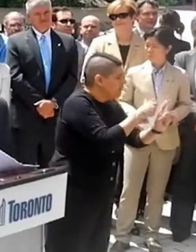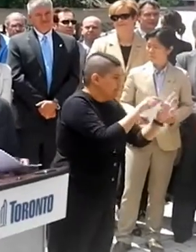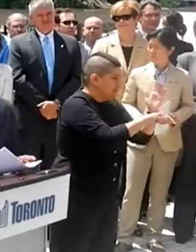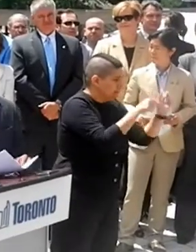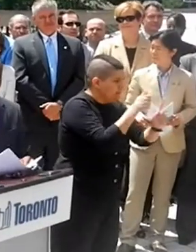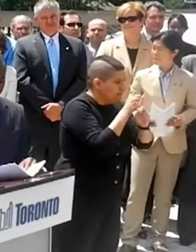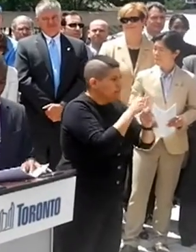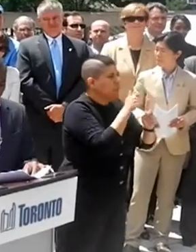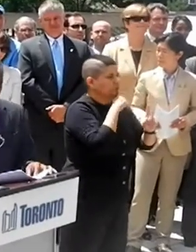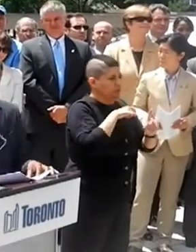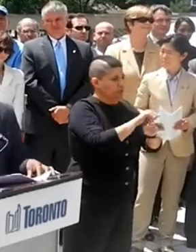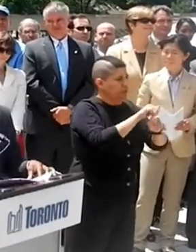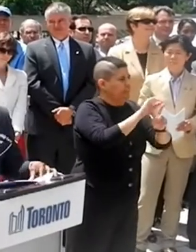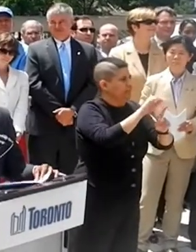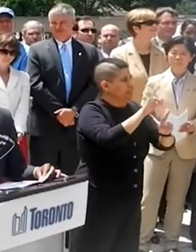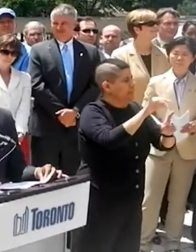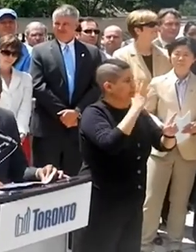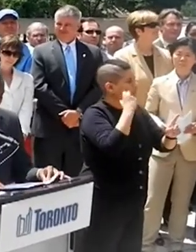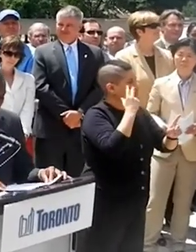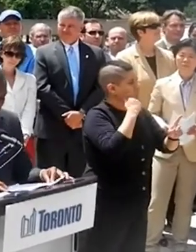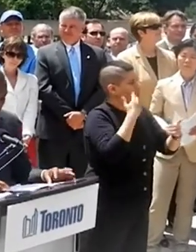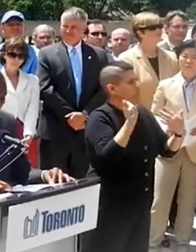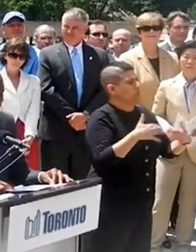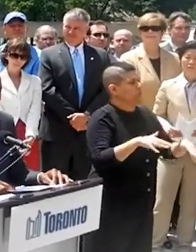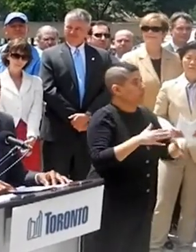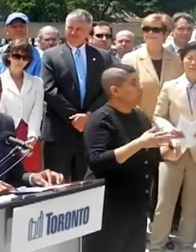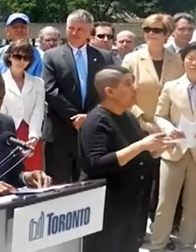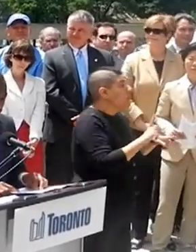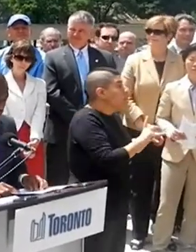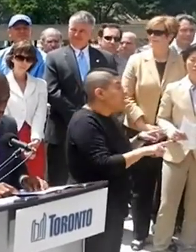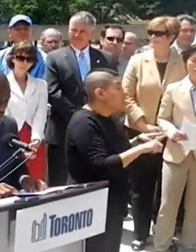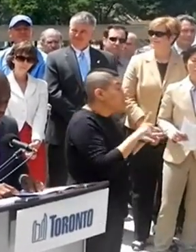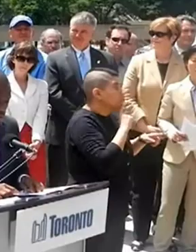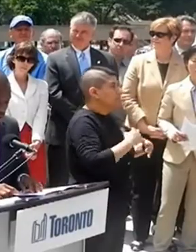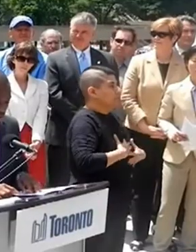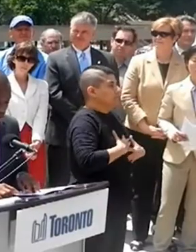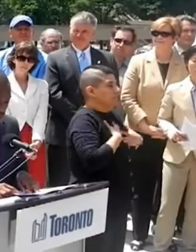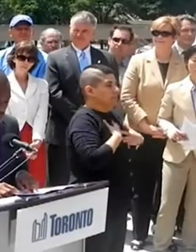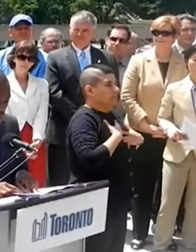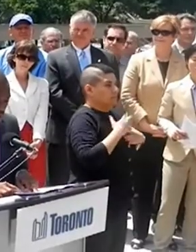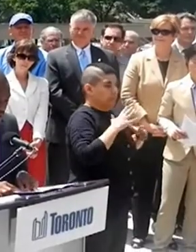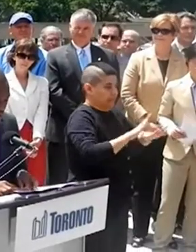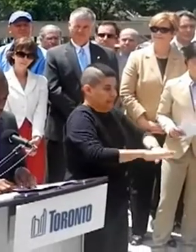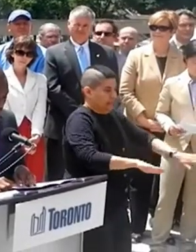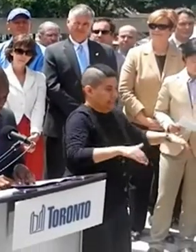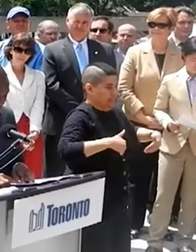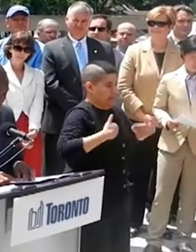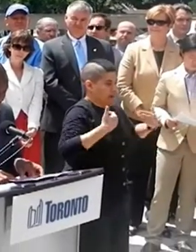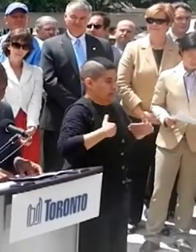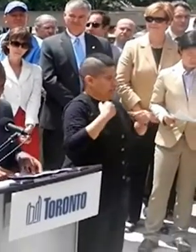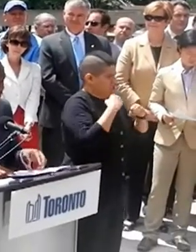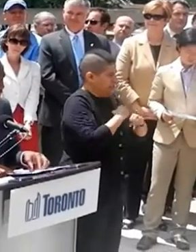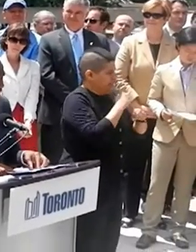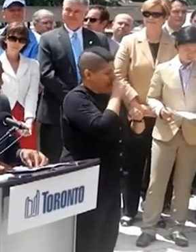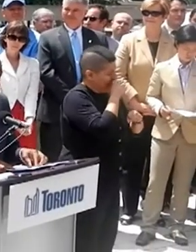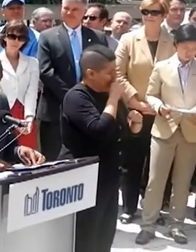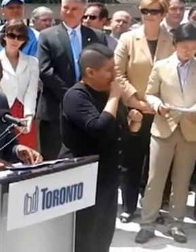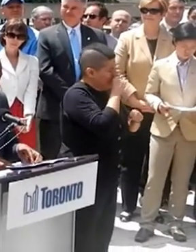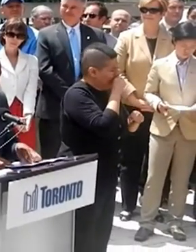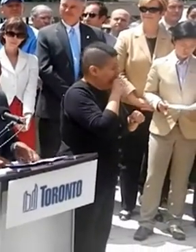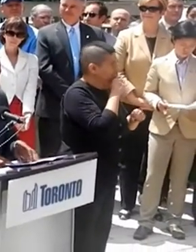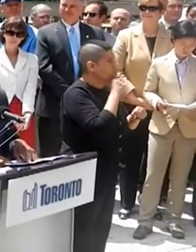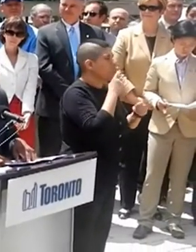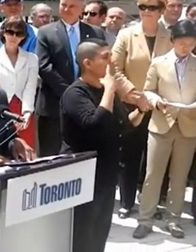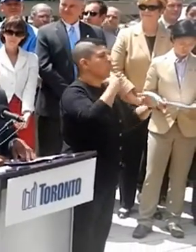schools. For we've been inspired by the tenacity and resilience of those young leaders who have persisted and finally